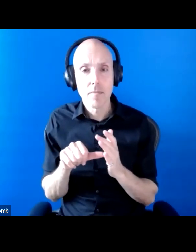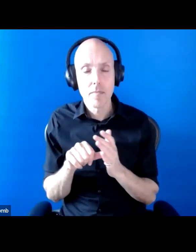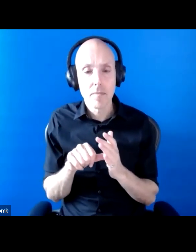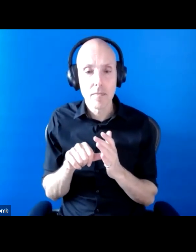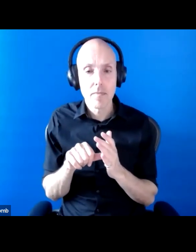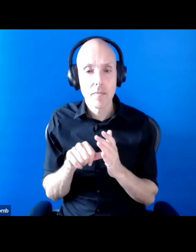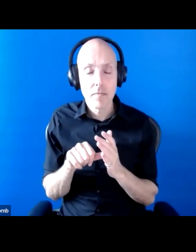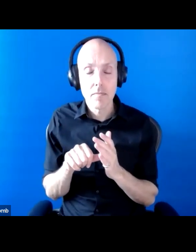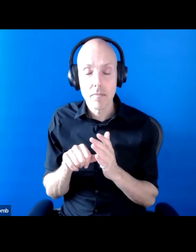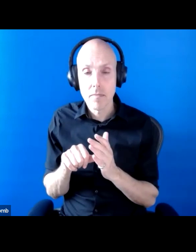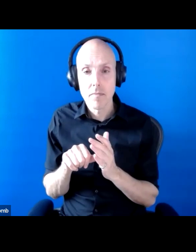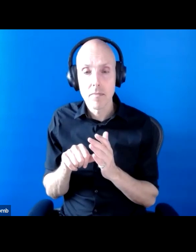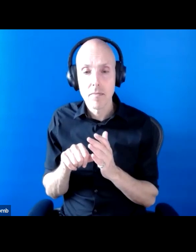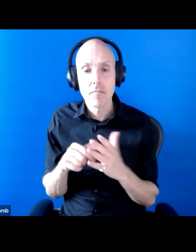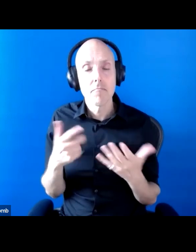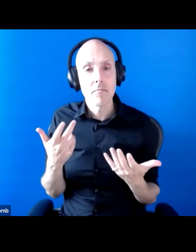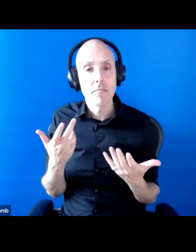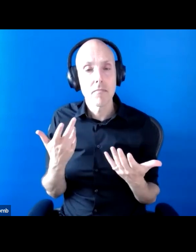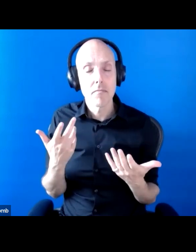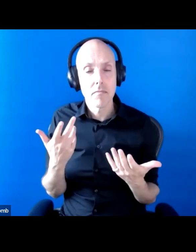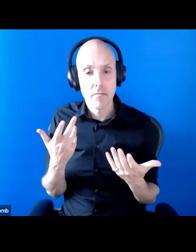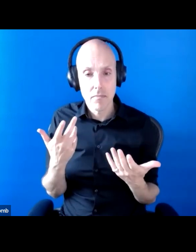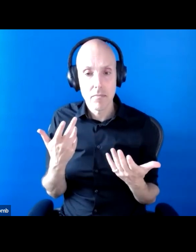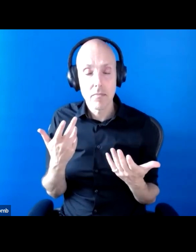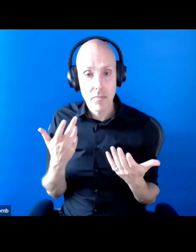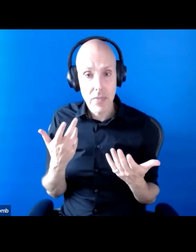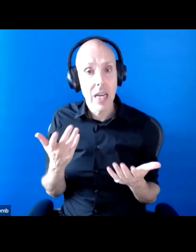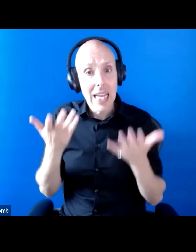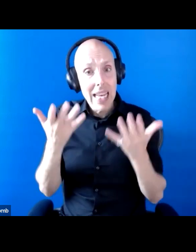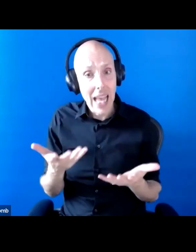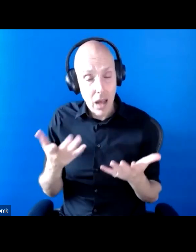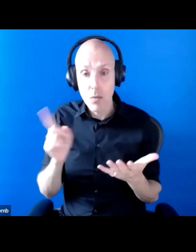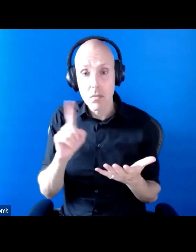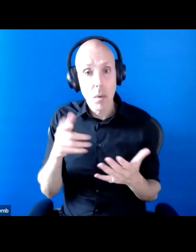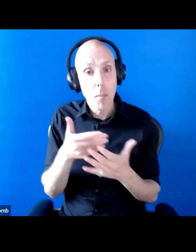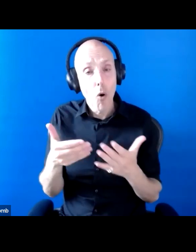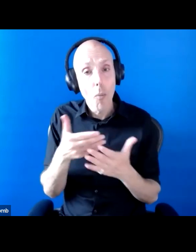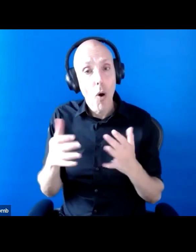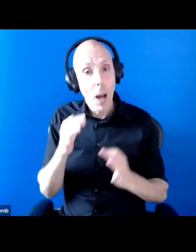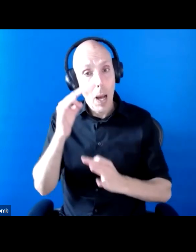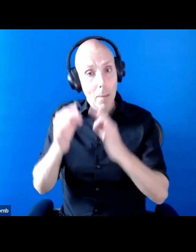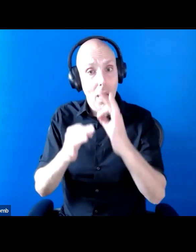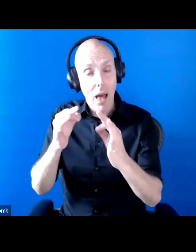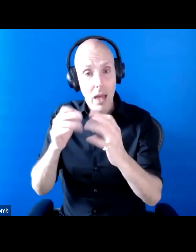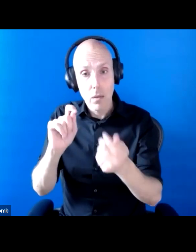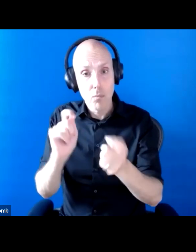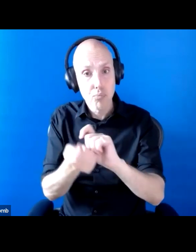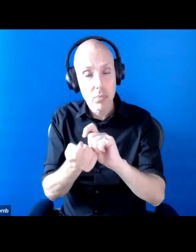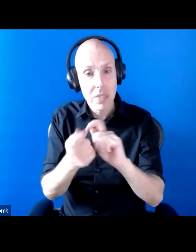and more application forms becoming digital only, with cars being banned from city